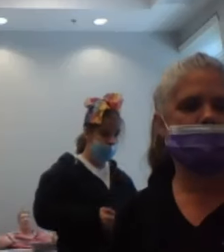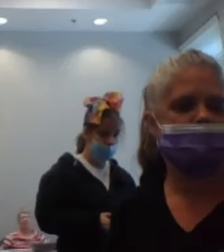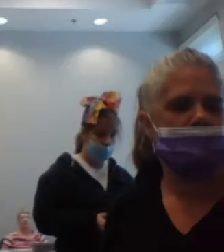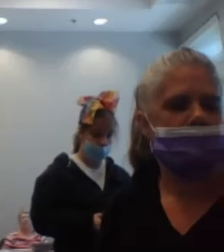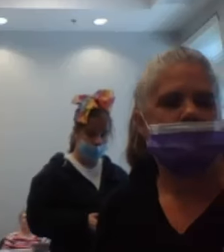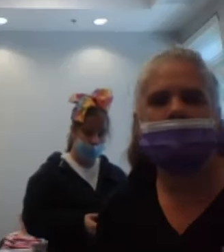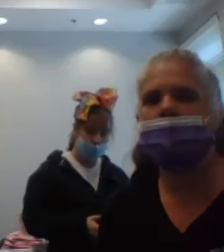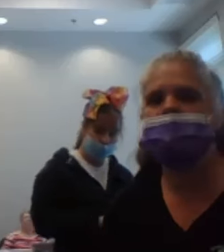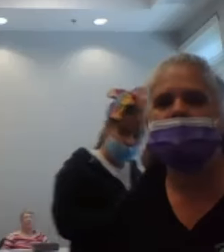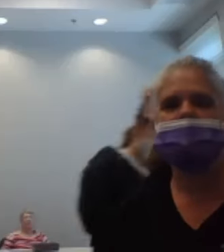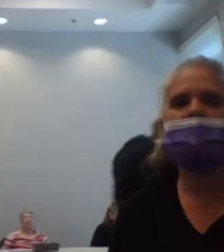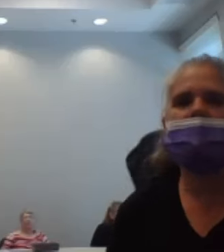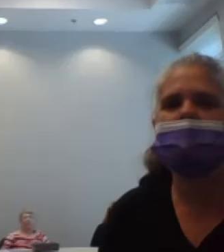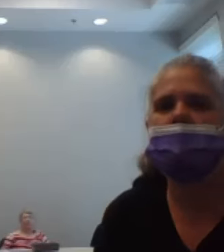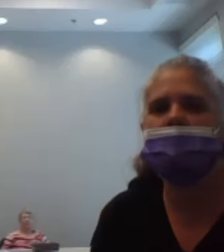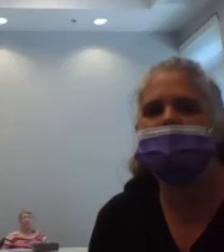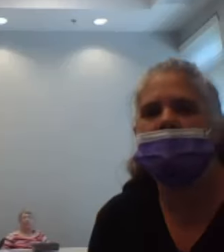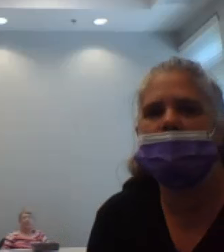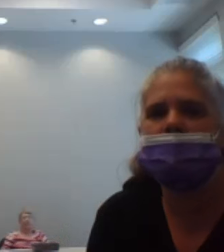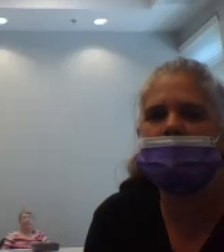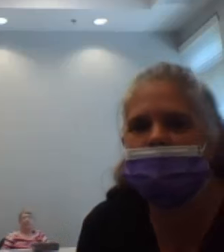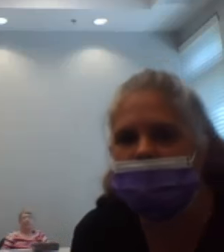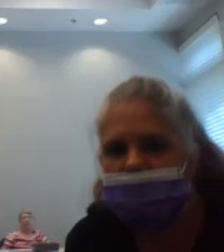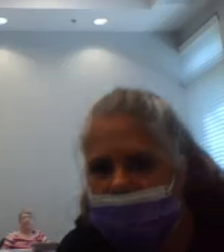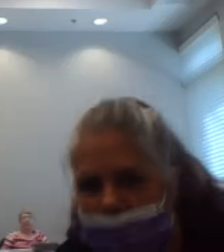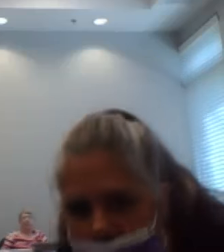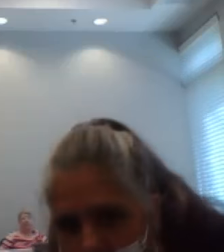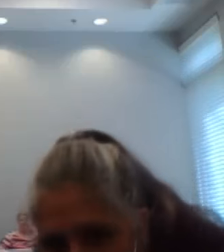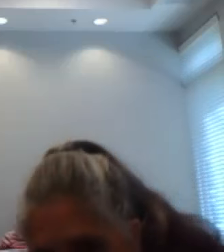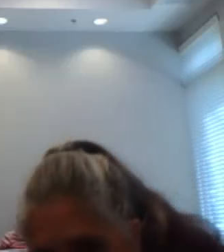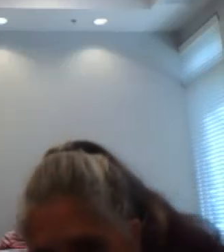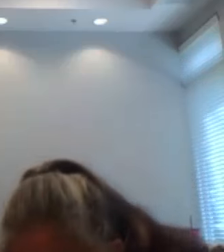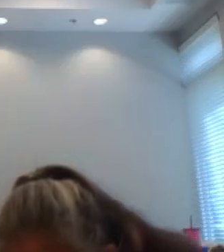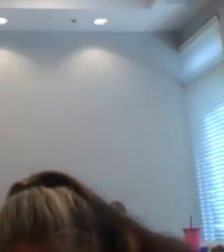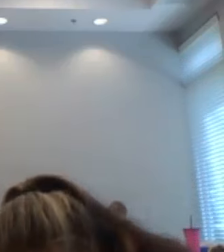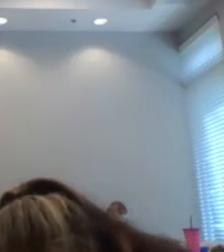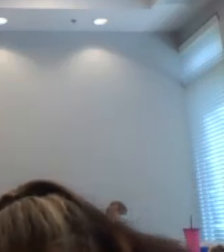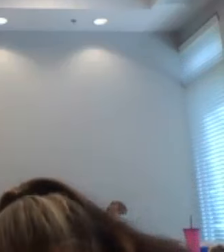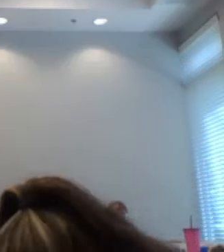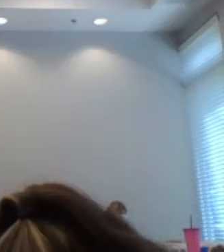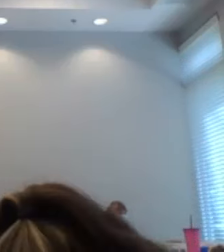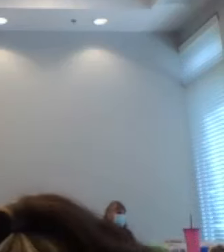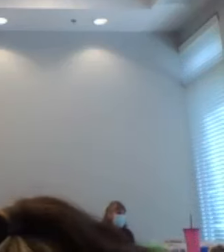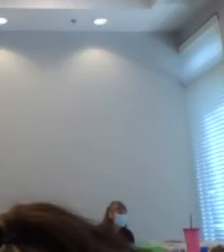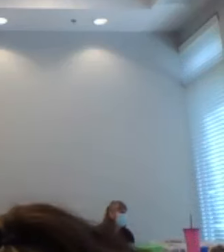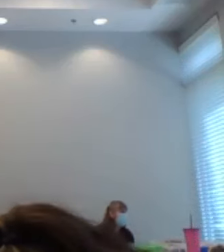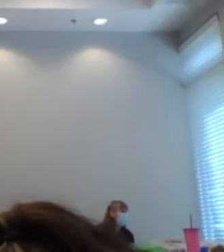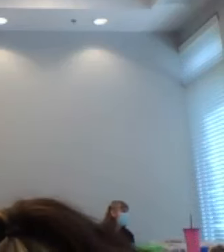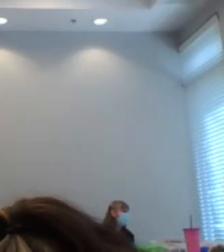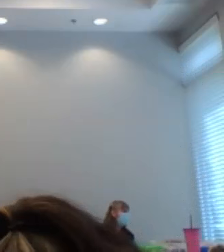Next is touch your toes. 1, 2, 3,